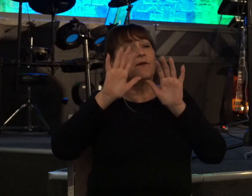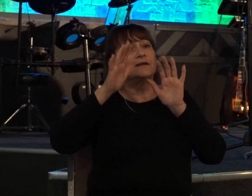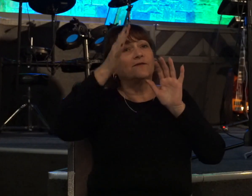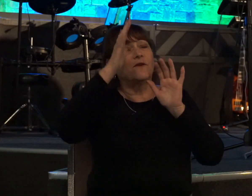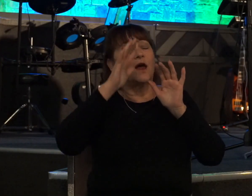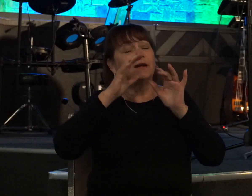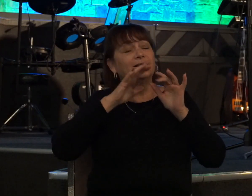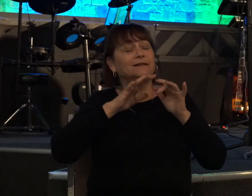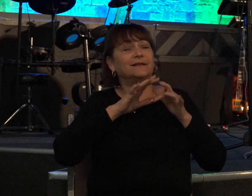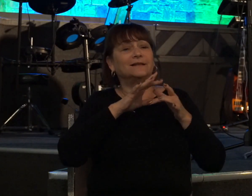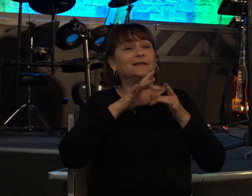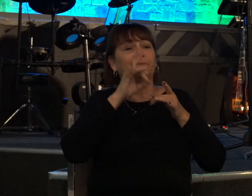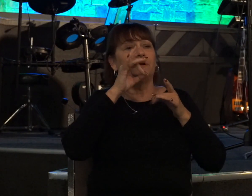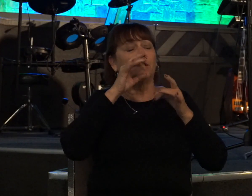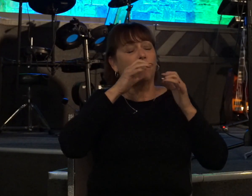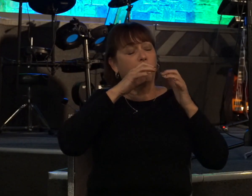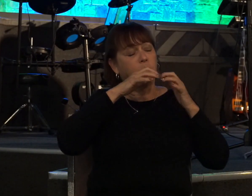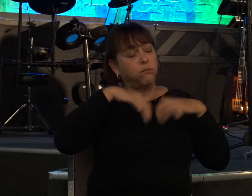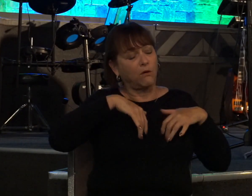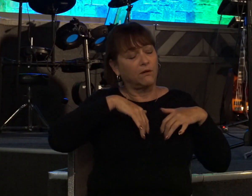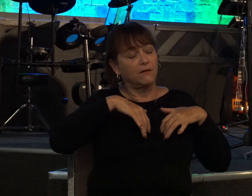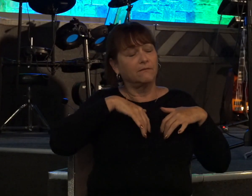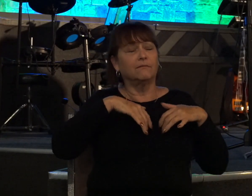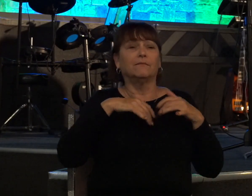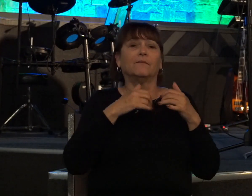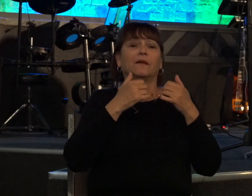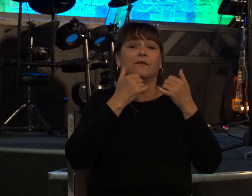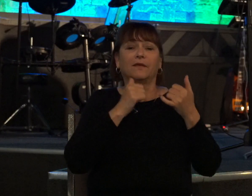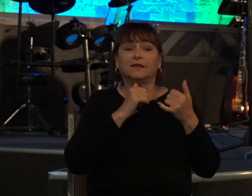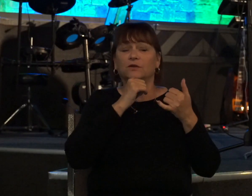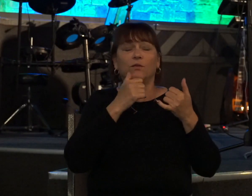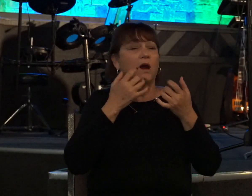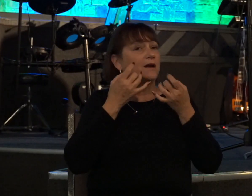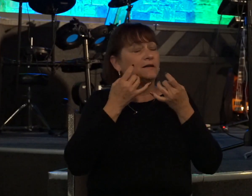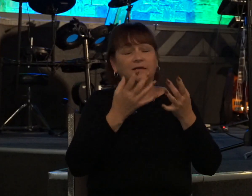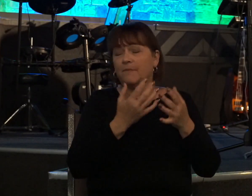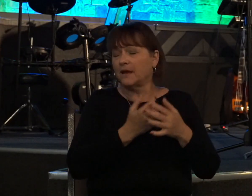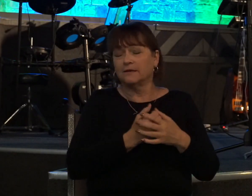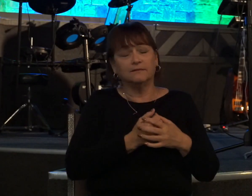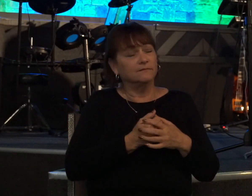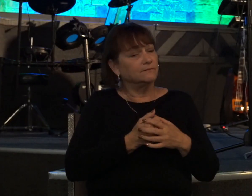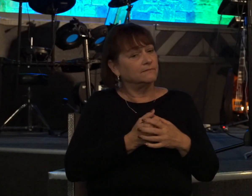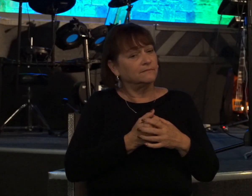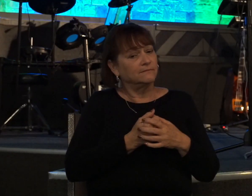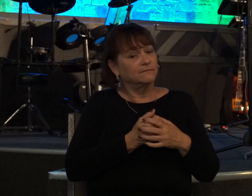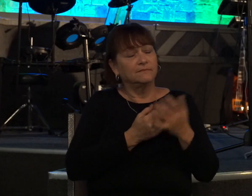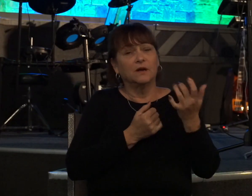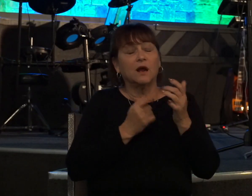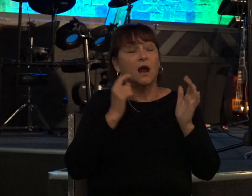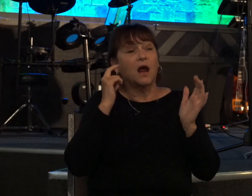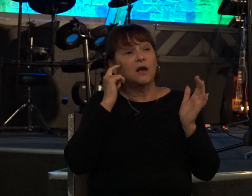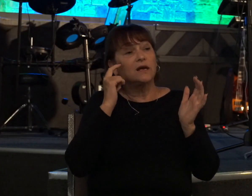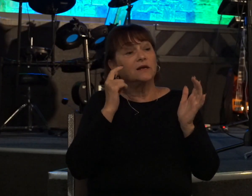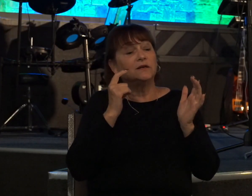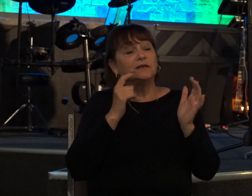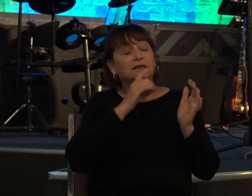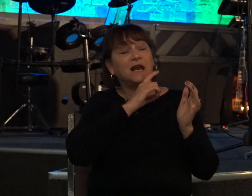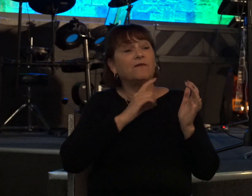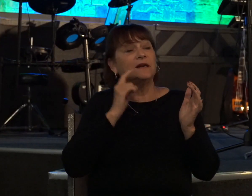broken and contrite heart these oh God you will not despise David's acknowledging that all the burnt offerings in the world